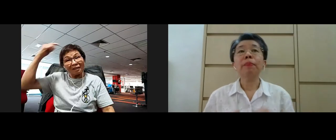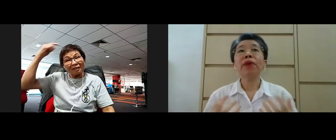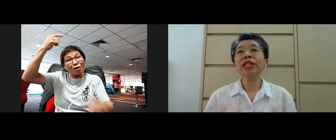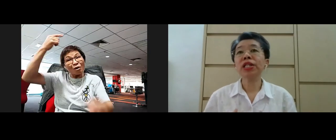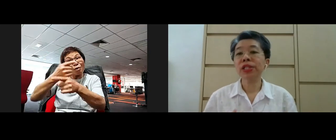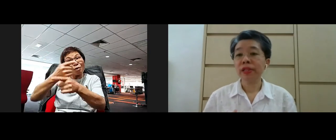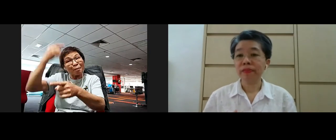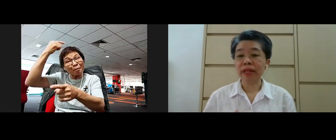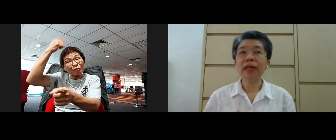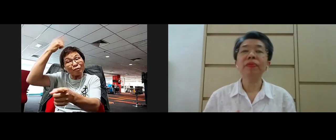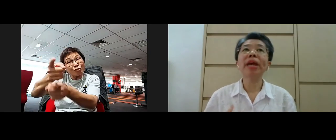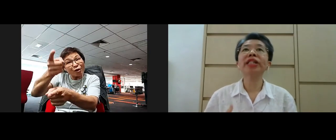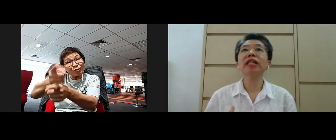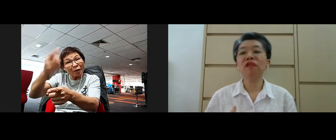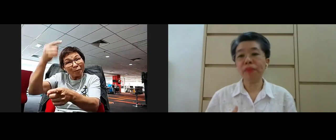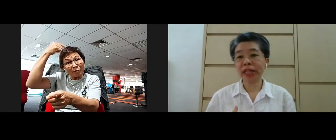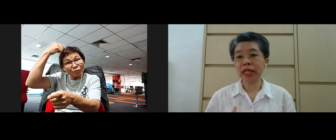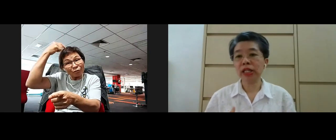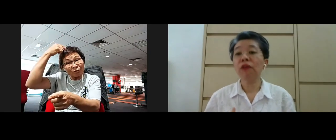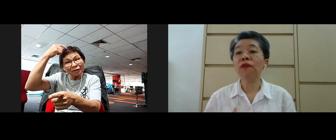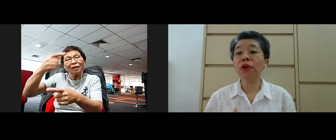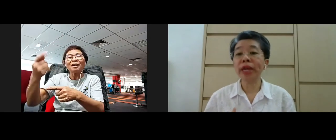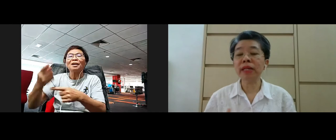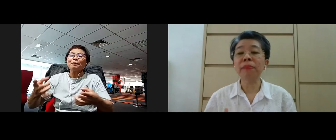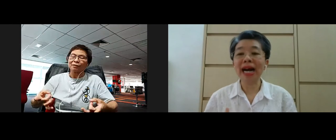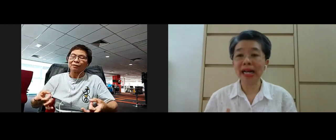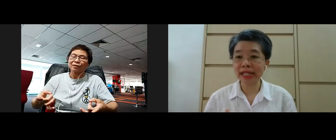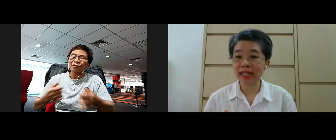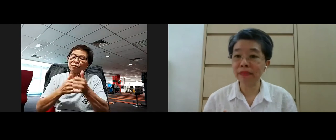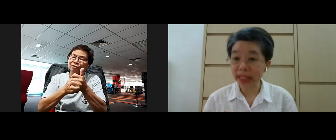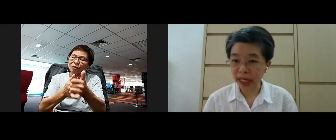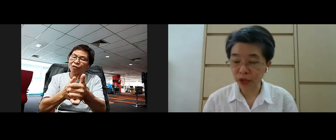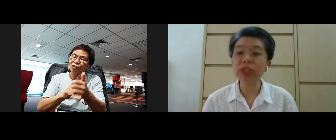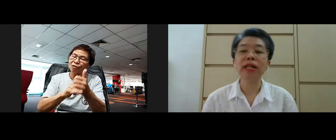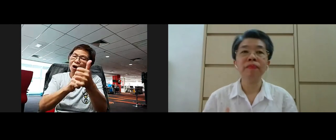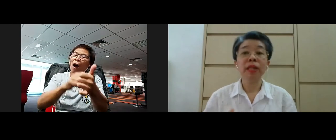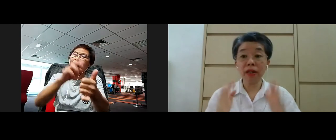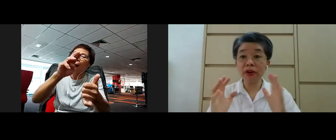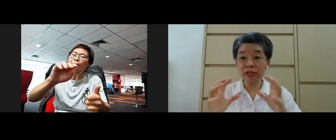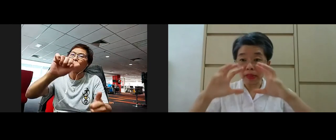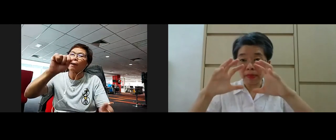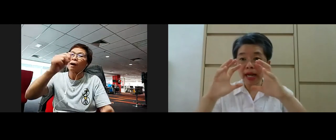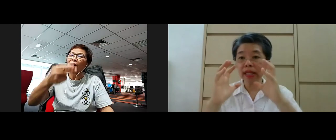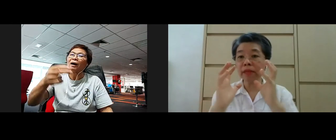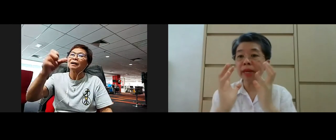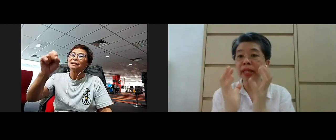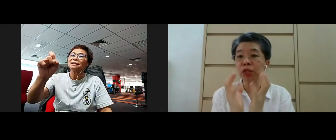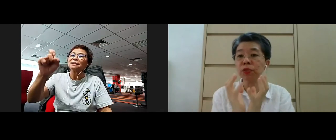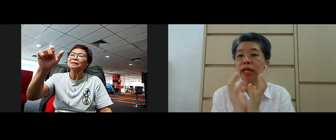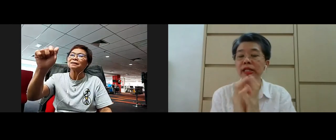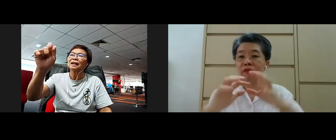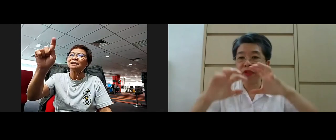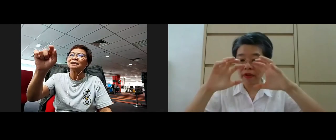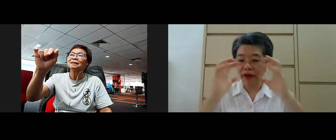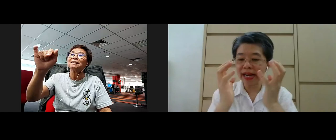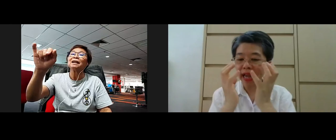the practice yeah the meditative practice following the Mahasatipatana Sutta and of course the Mahasatipatana